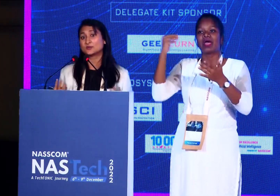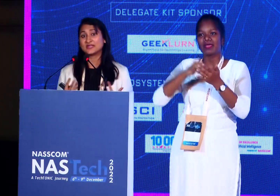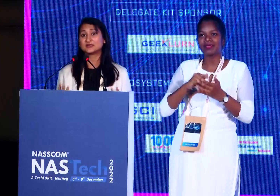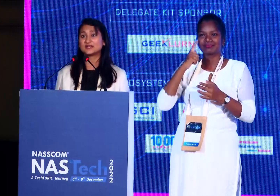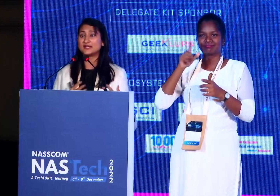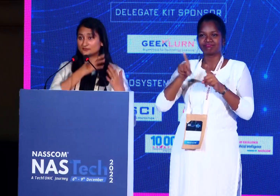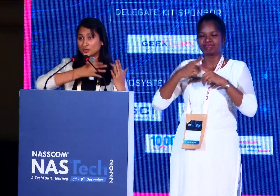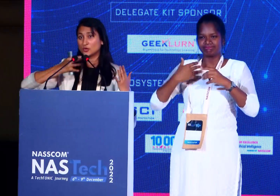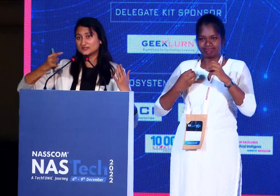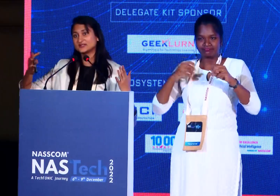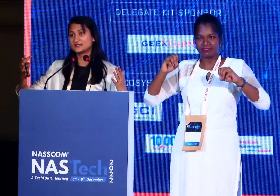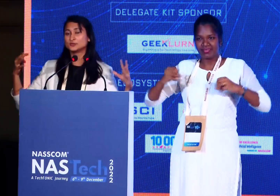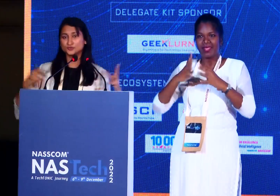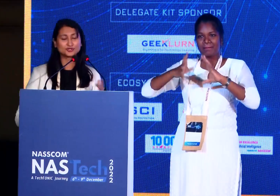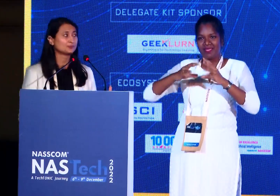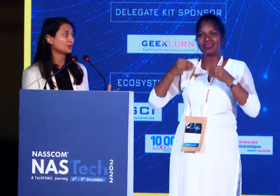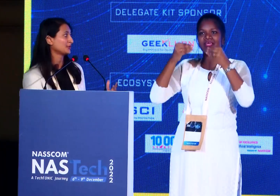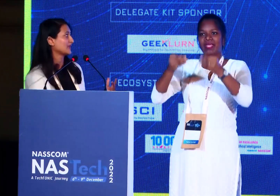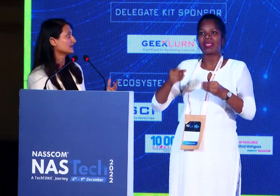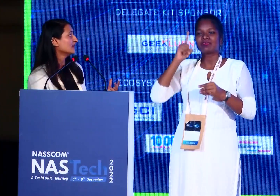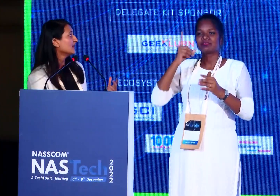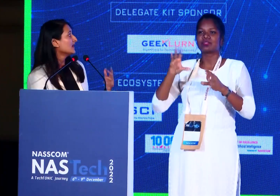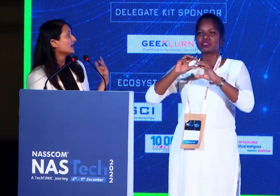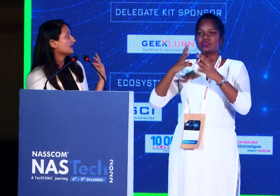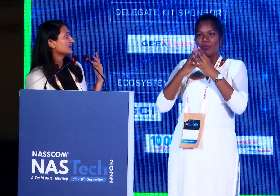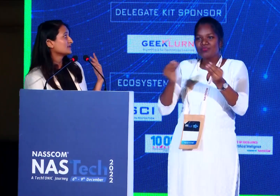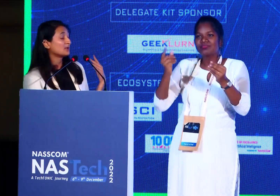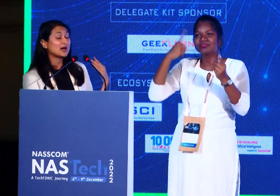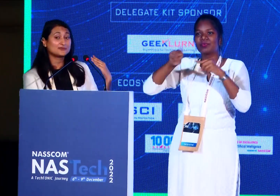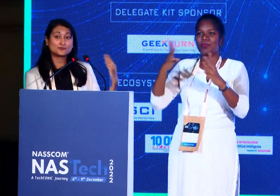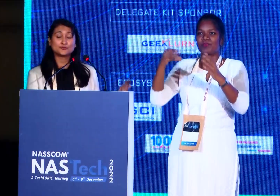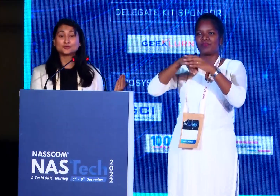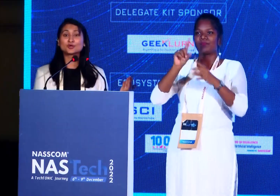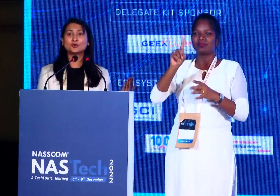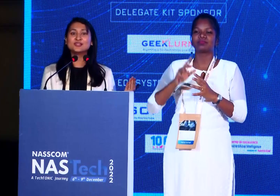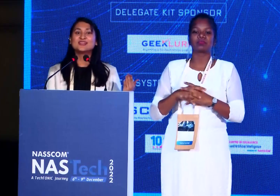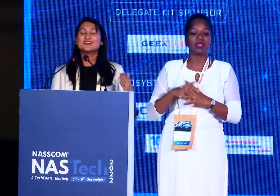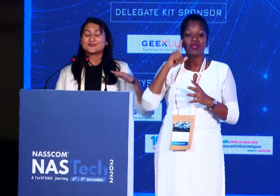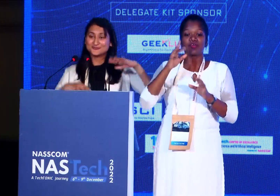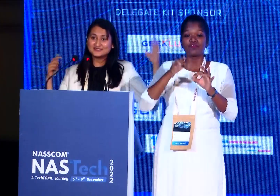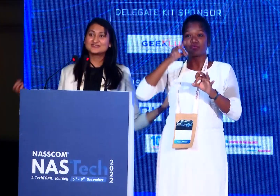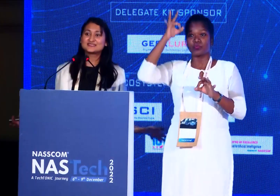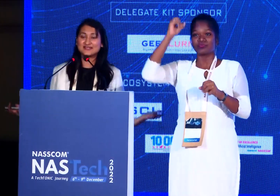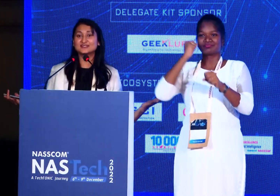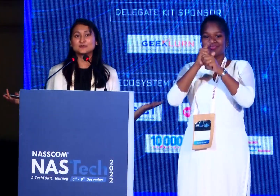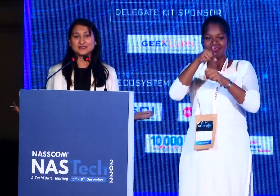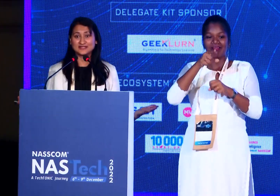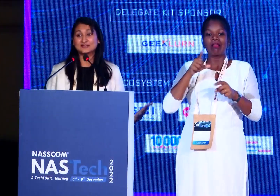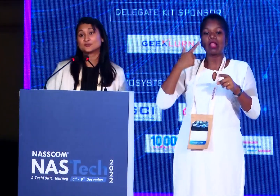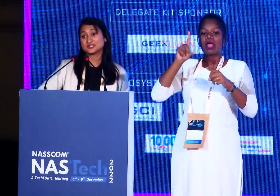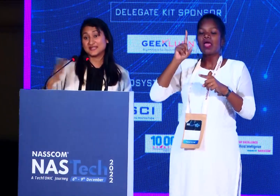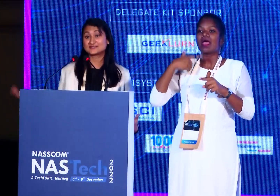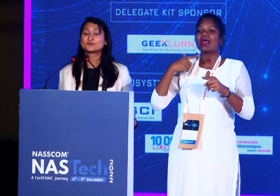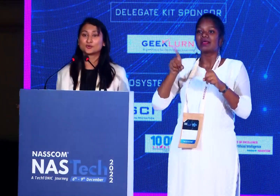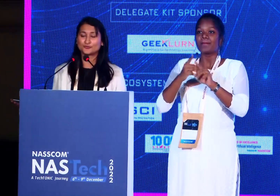impact that we can create with all the three solutions. So our future goal, with this data that we